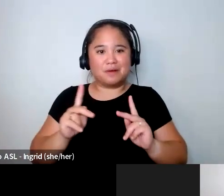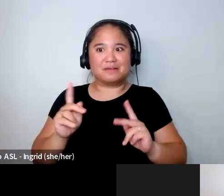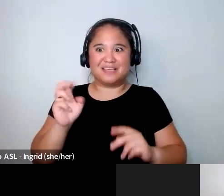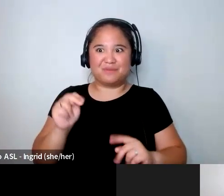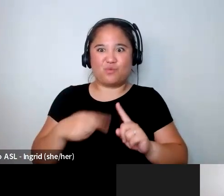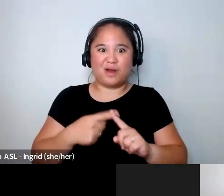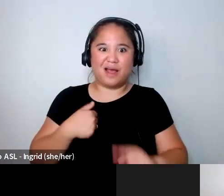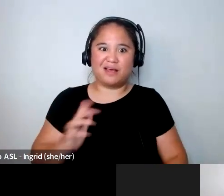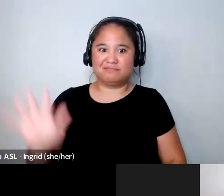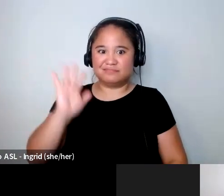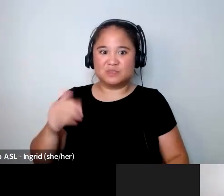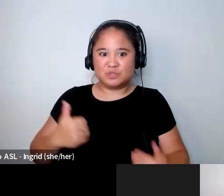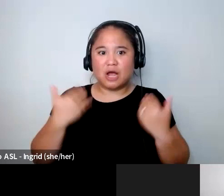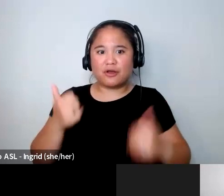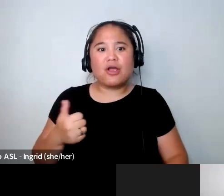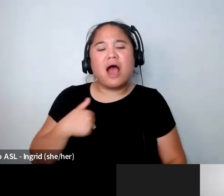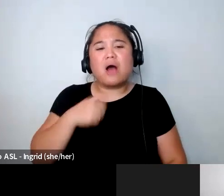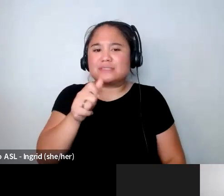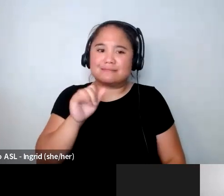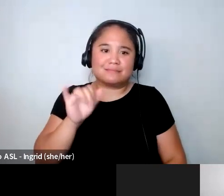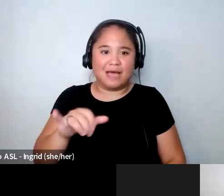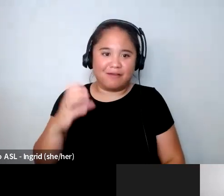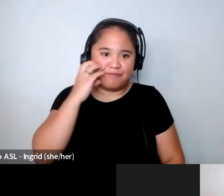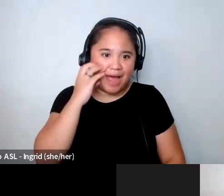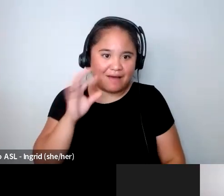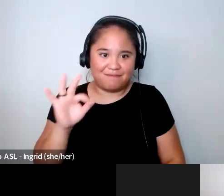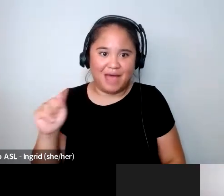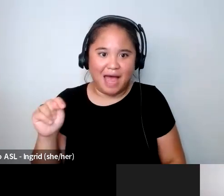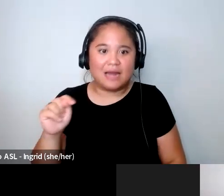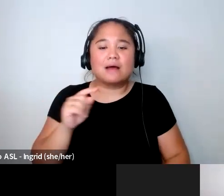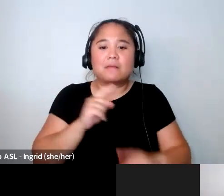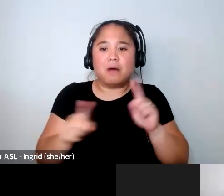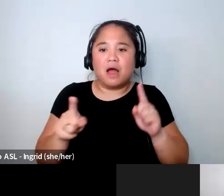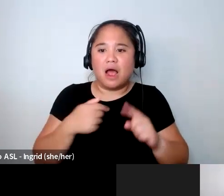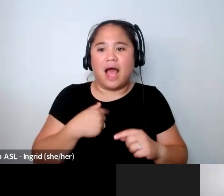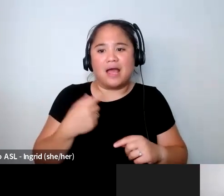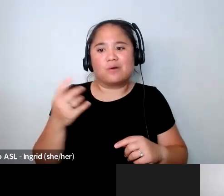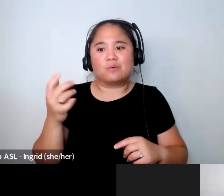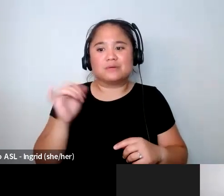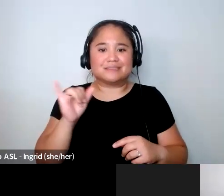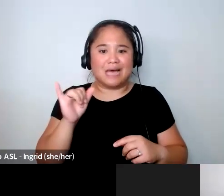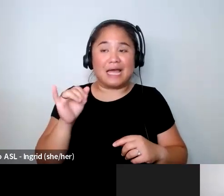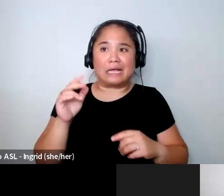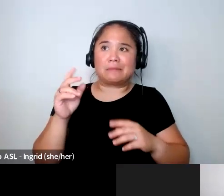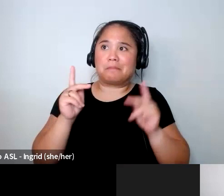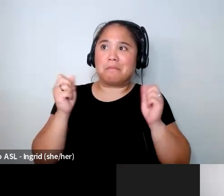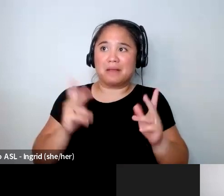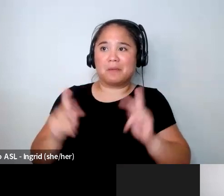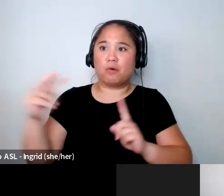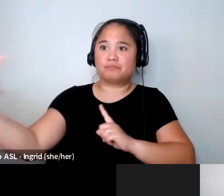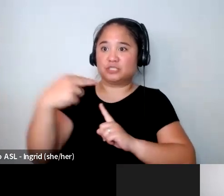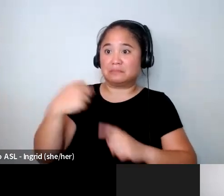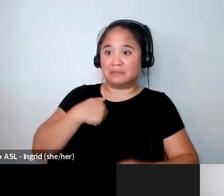I mean I was not that fat I was um you know I was actually I was like conceived of as fat but